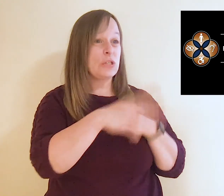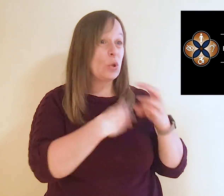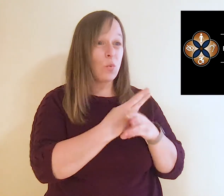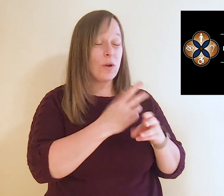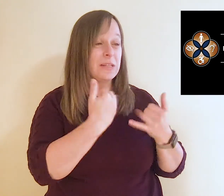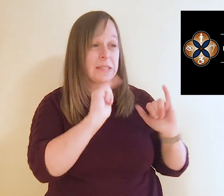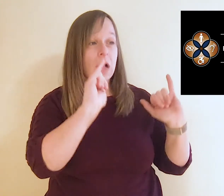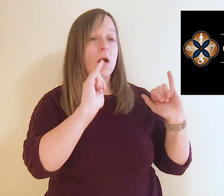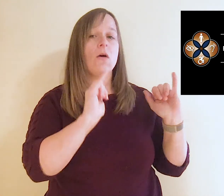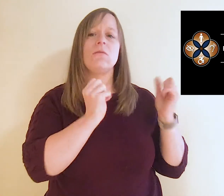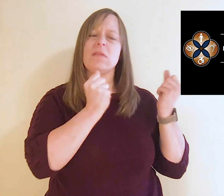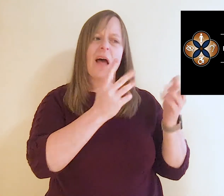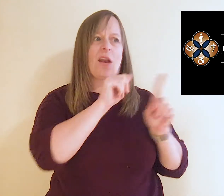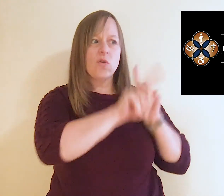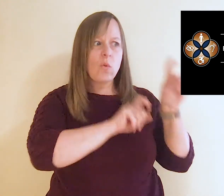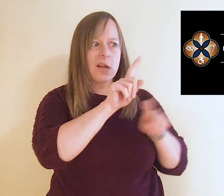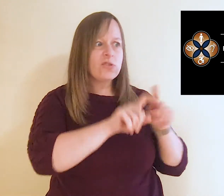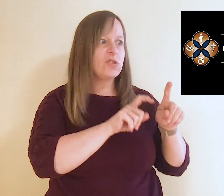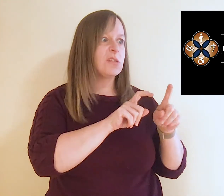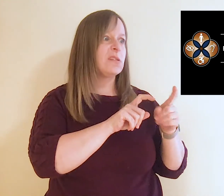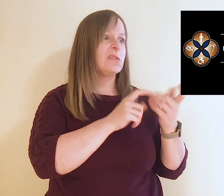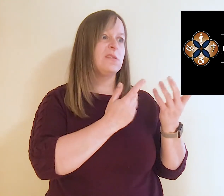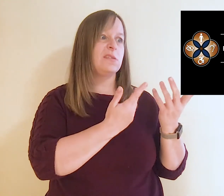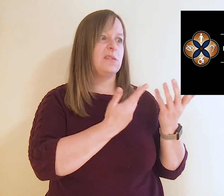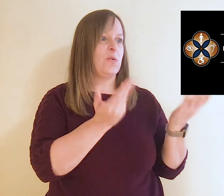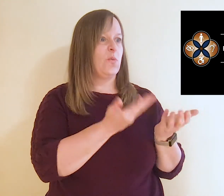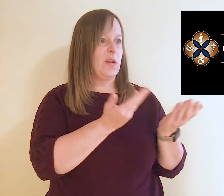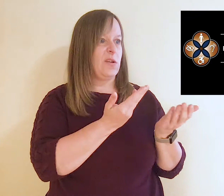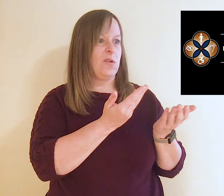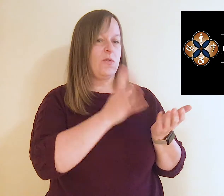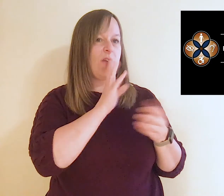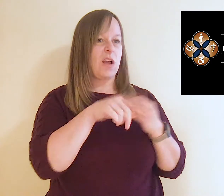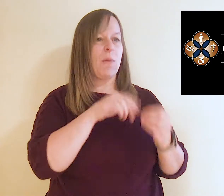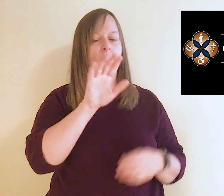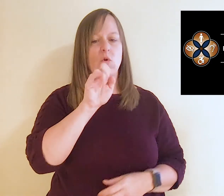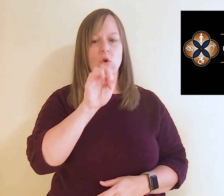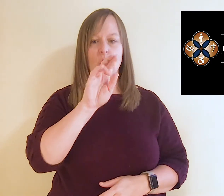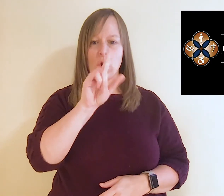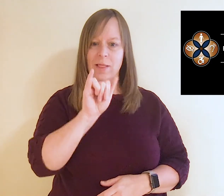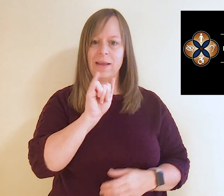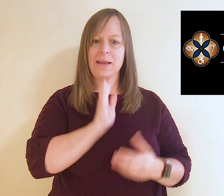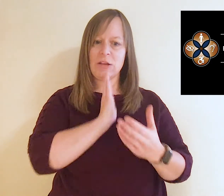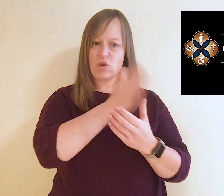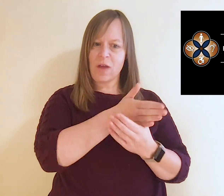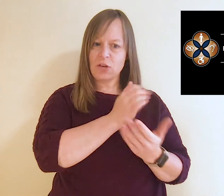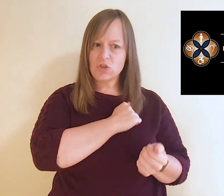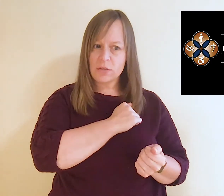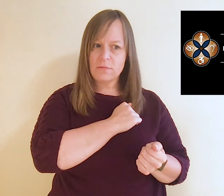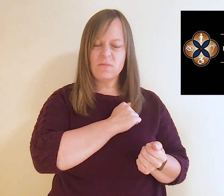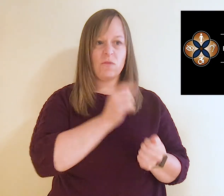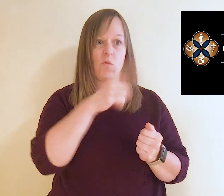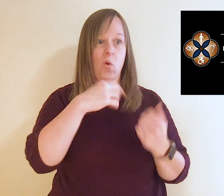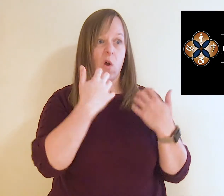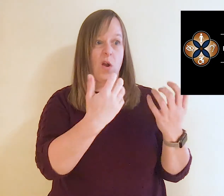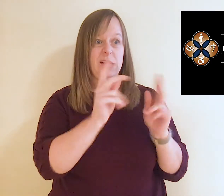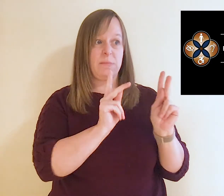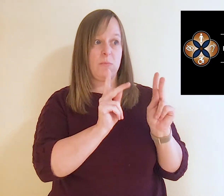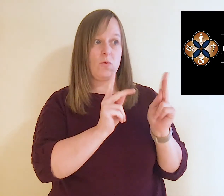parts of the world. There are a lot of questions out there, and we're going to talk about early intervention today. And for our audience